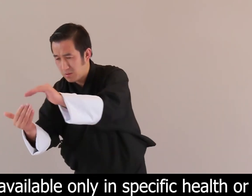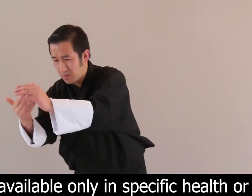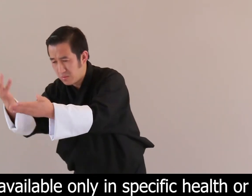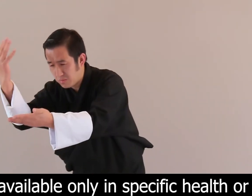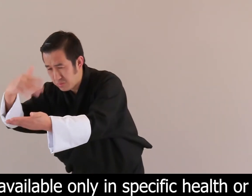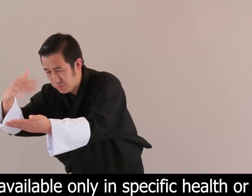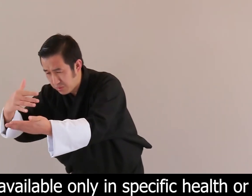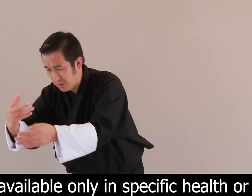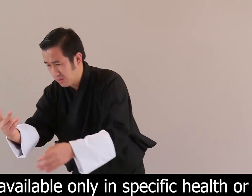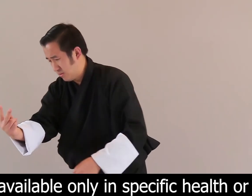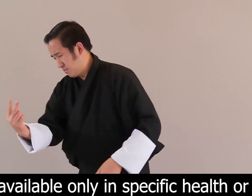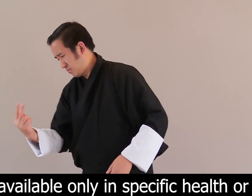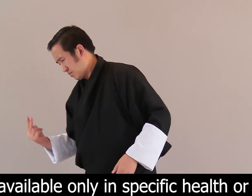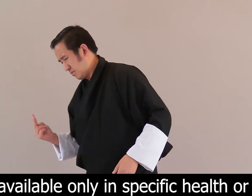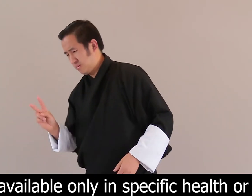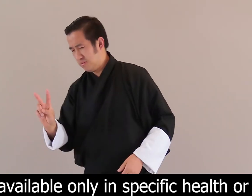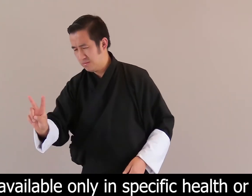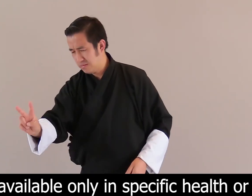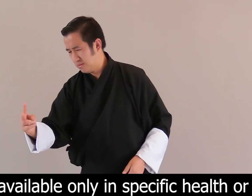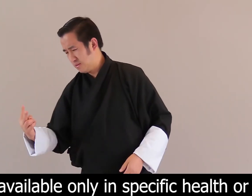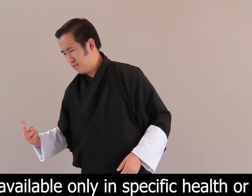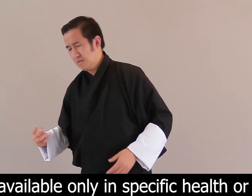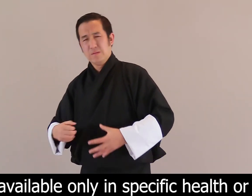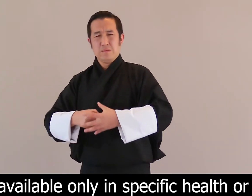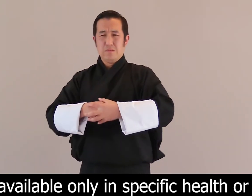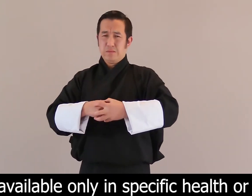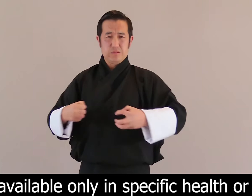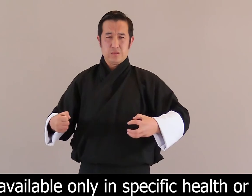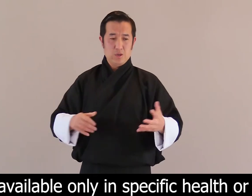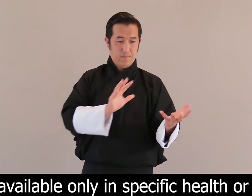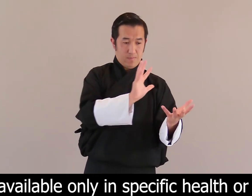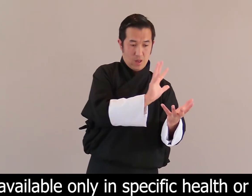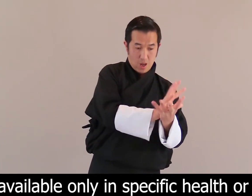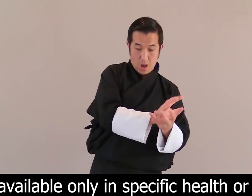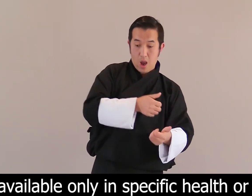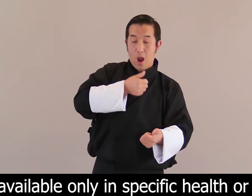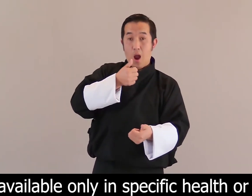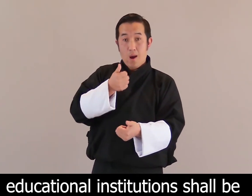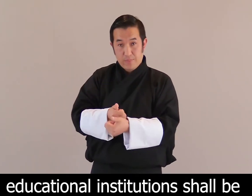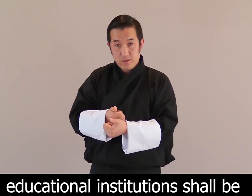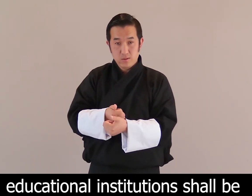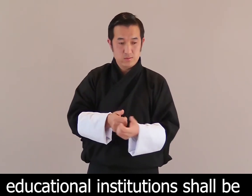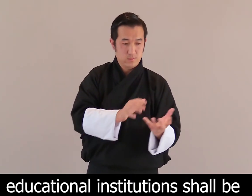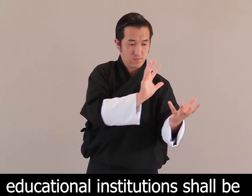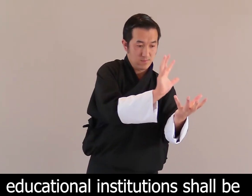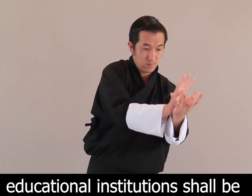shall be considered for placement